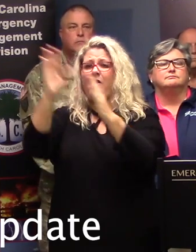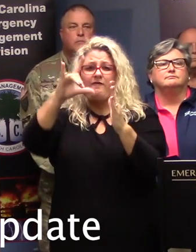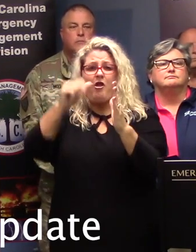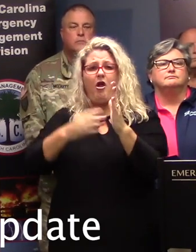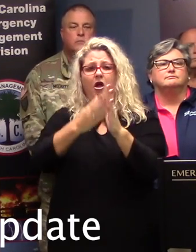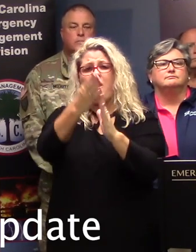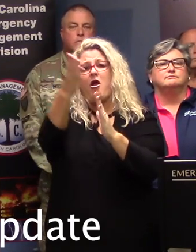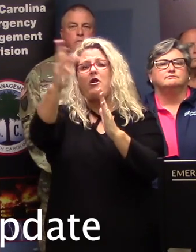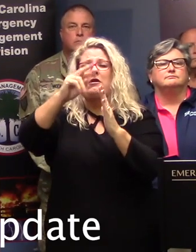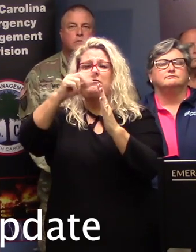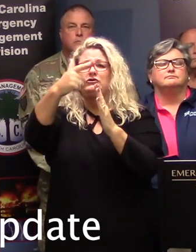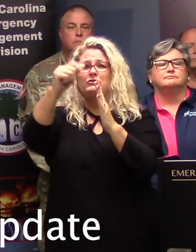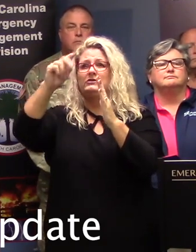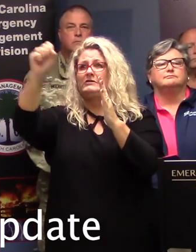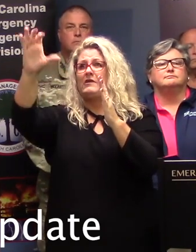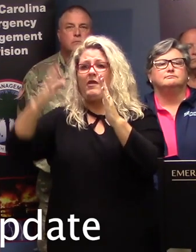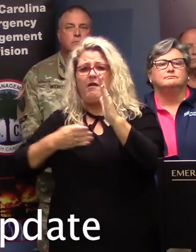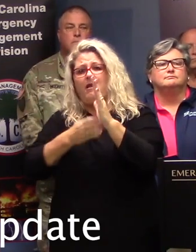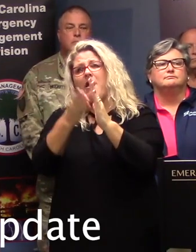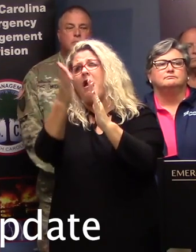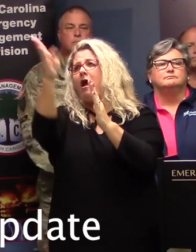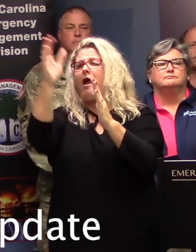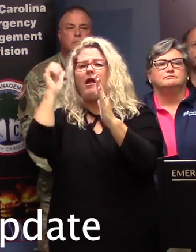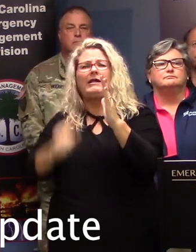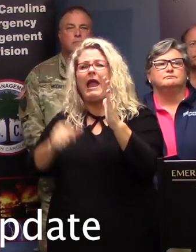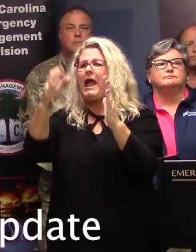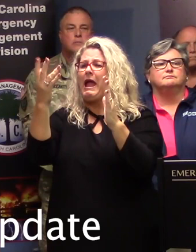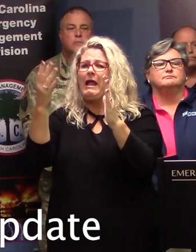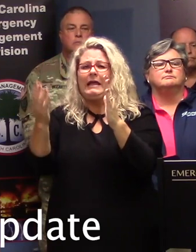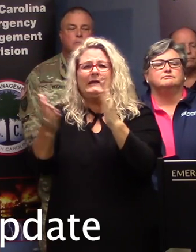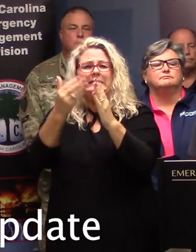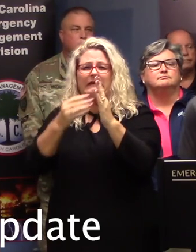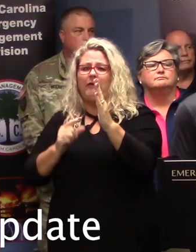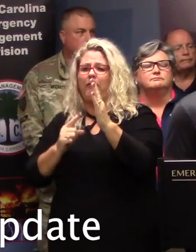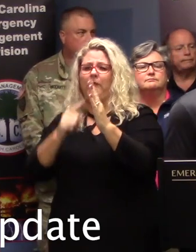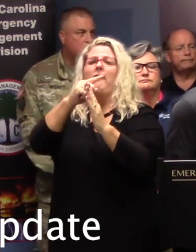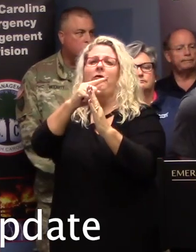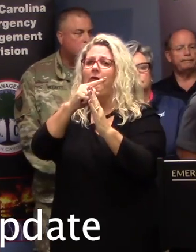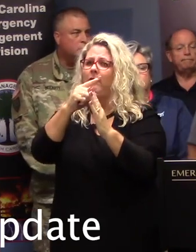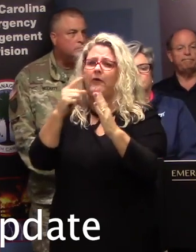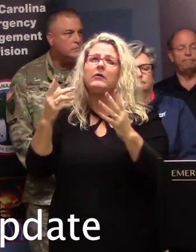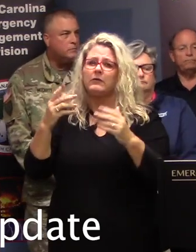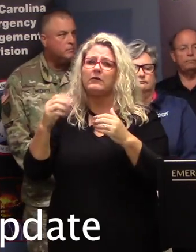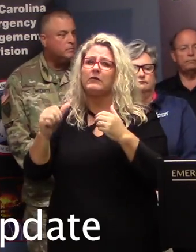Dorian near the coast, along with more significant impacts. Thank you. Thank you, John.